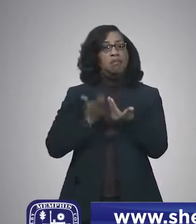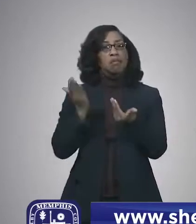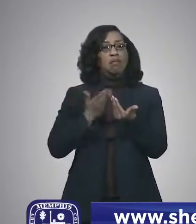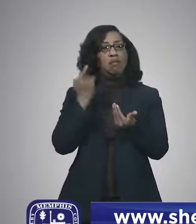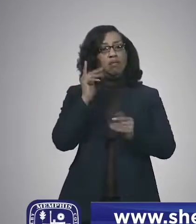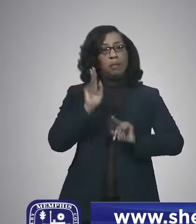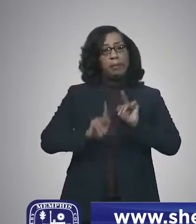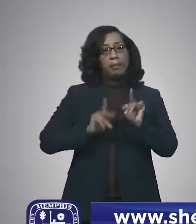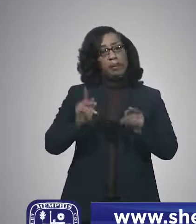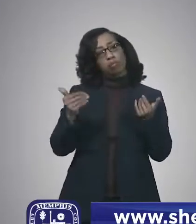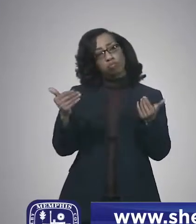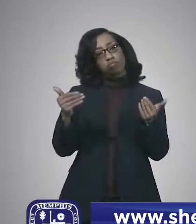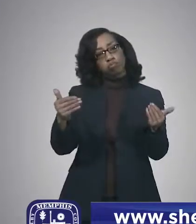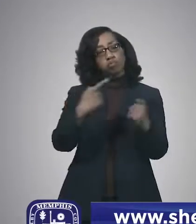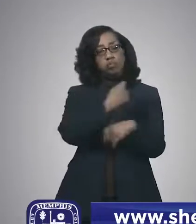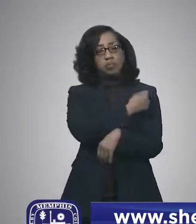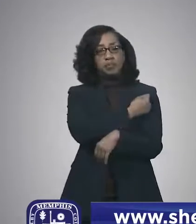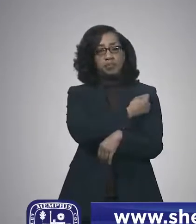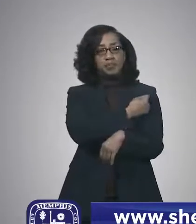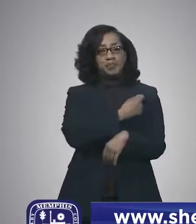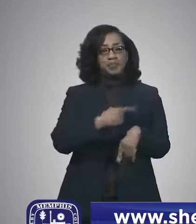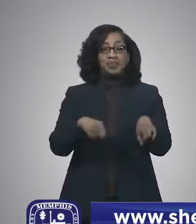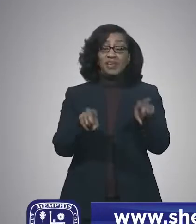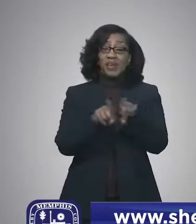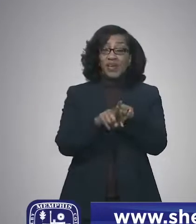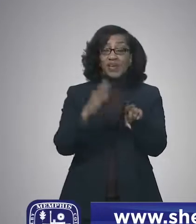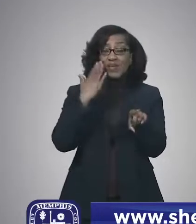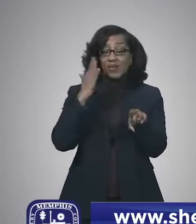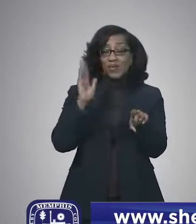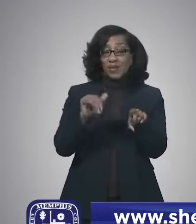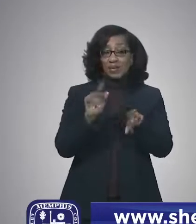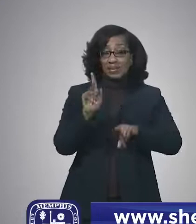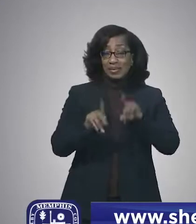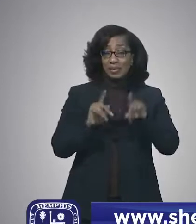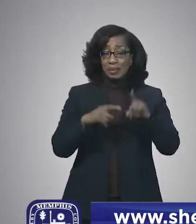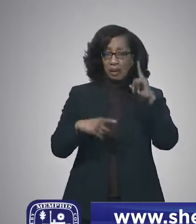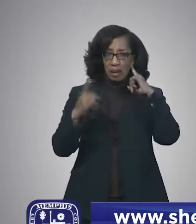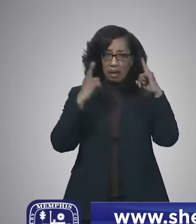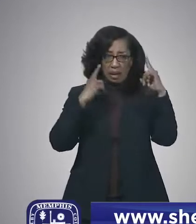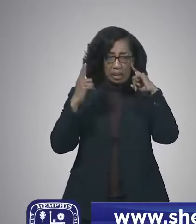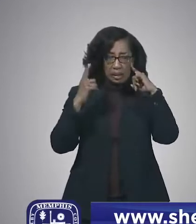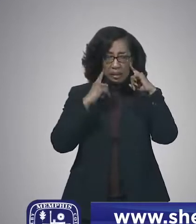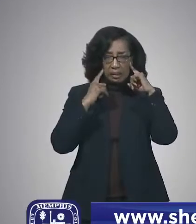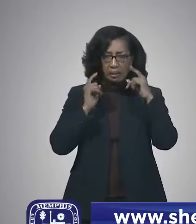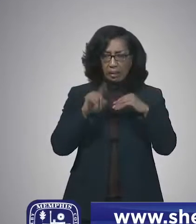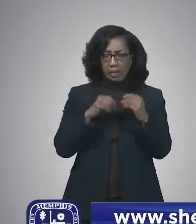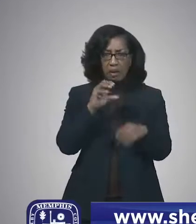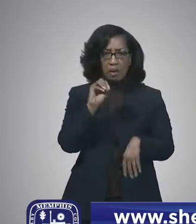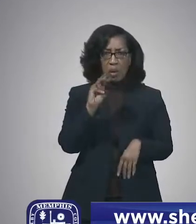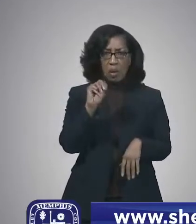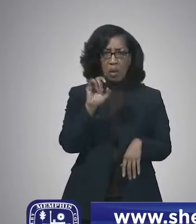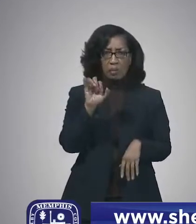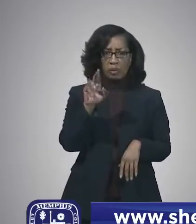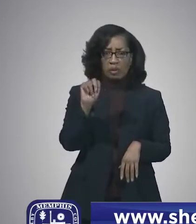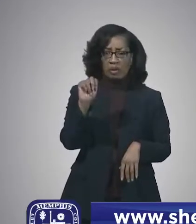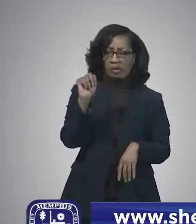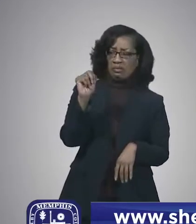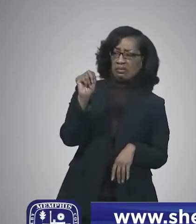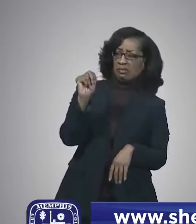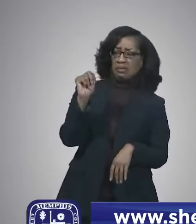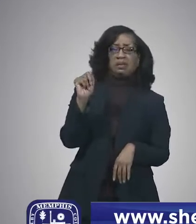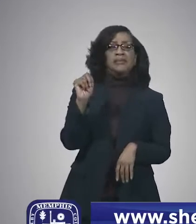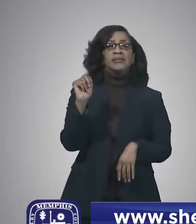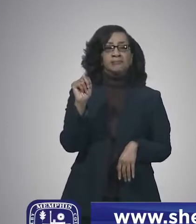for people to get vaccinated. And then we know that people are hearing the news about a new variant, and folks are starting to take